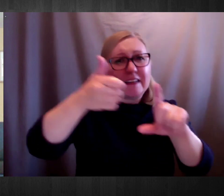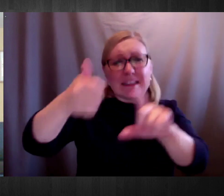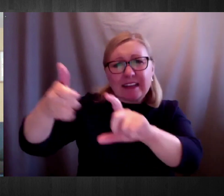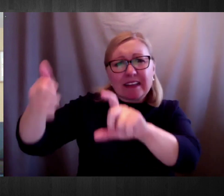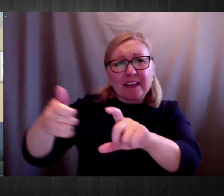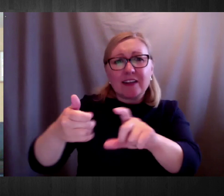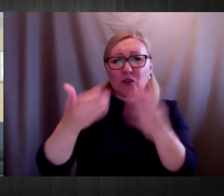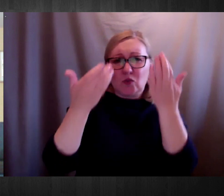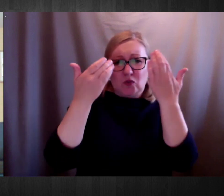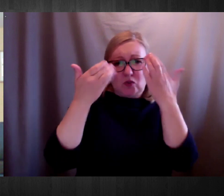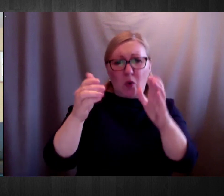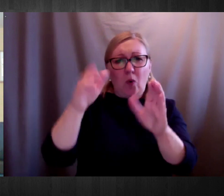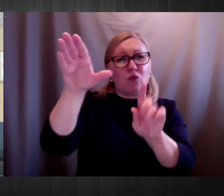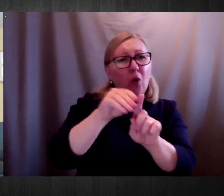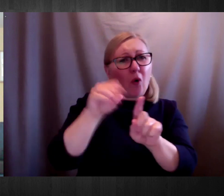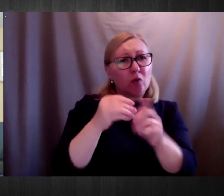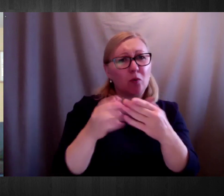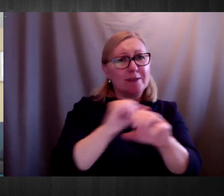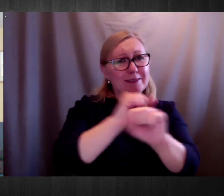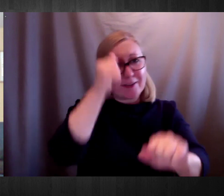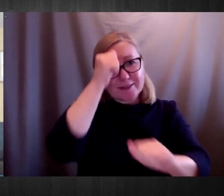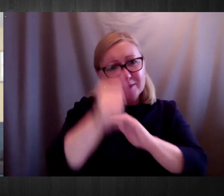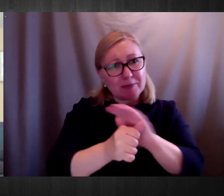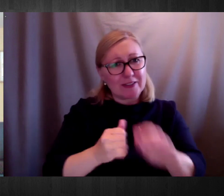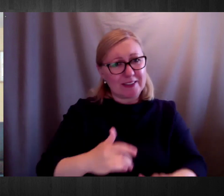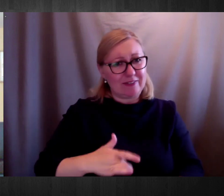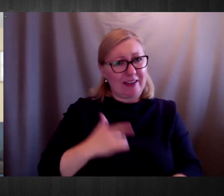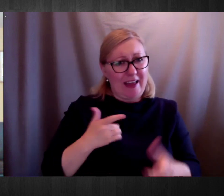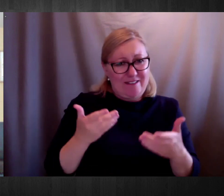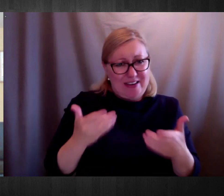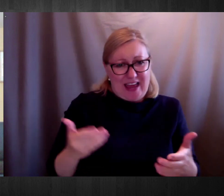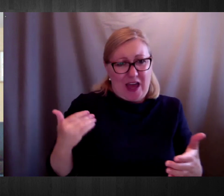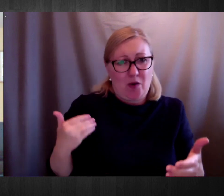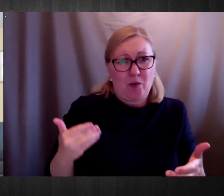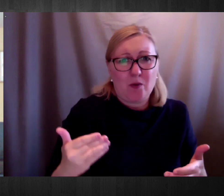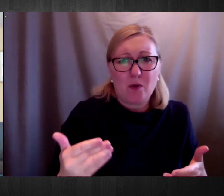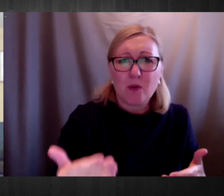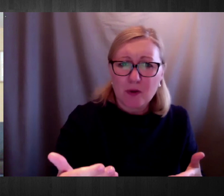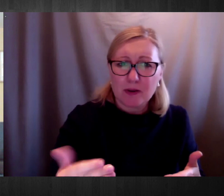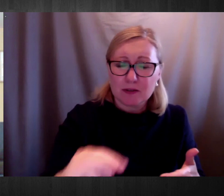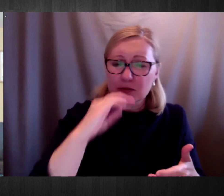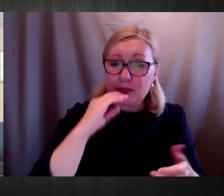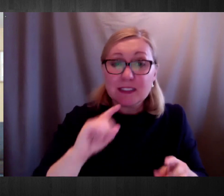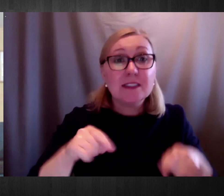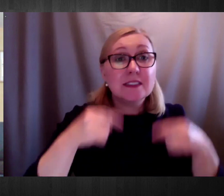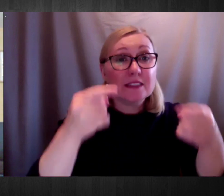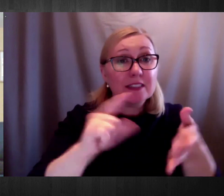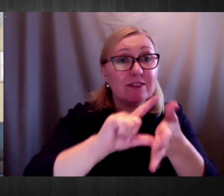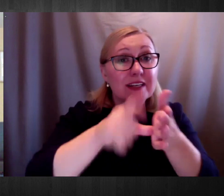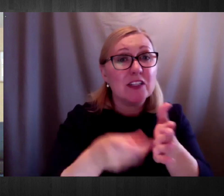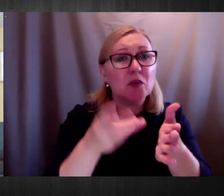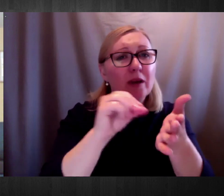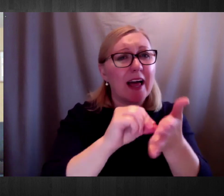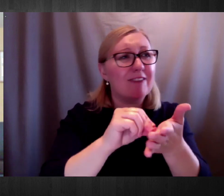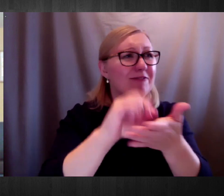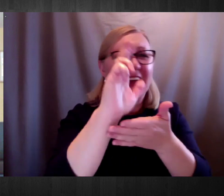to actually create an online gallery, art gallery, just to launch that in